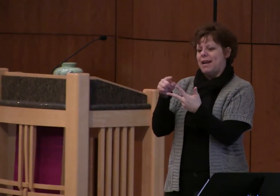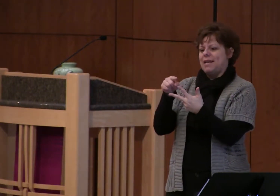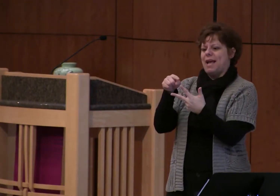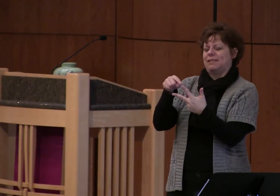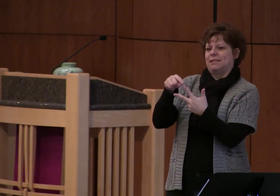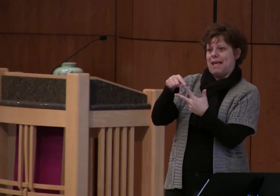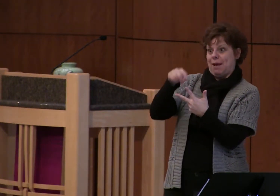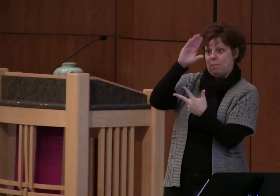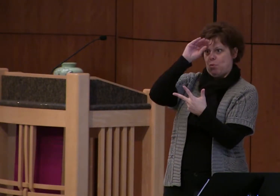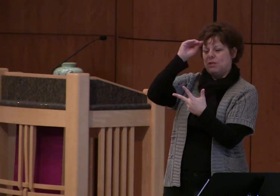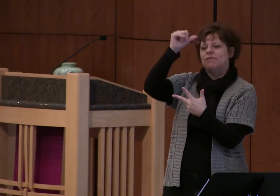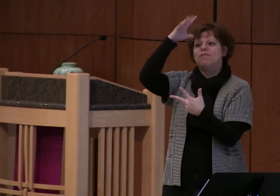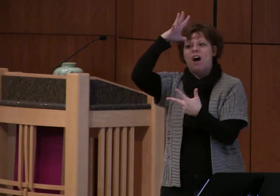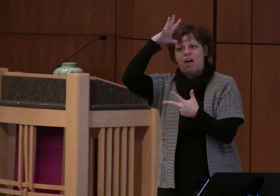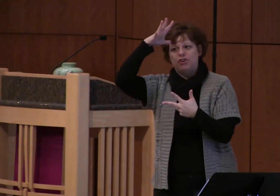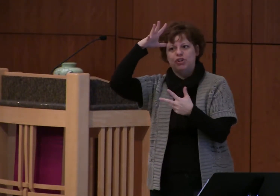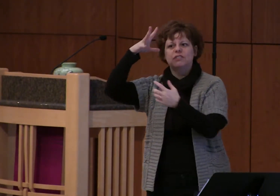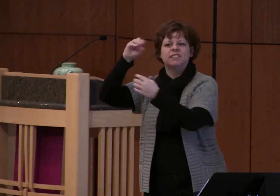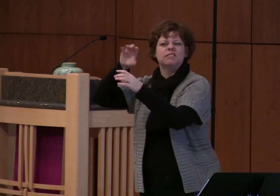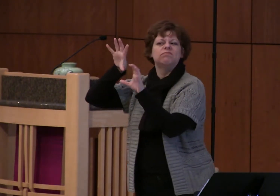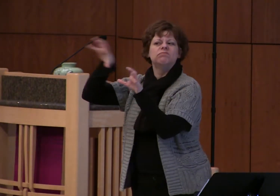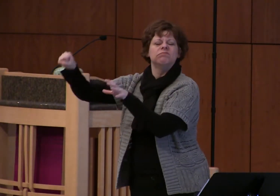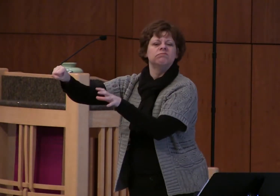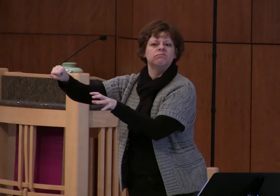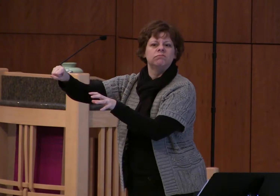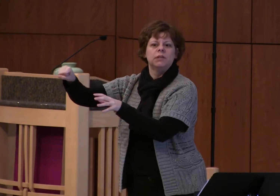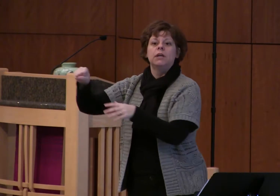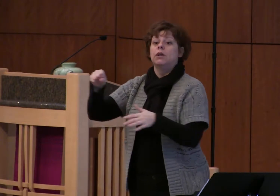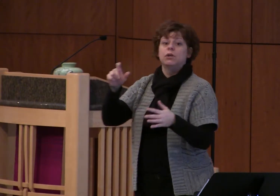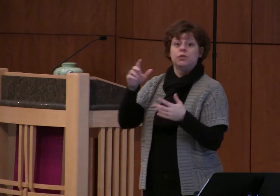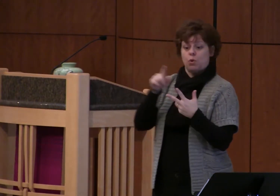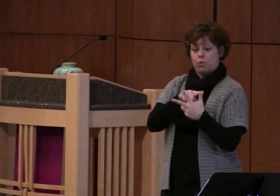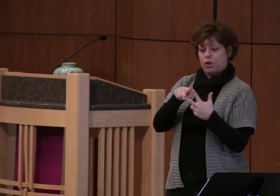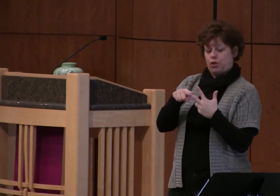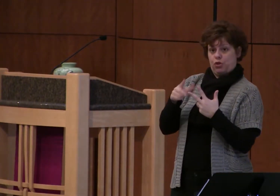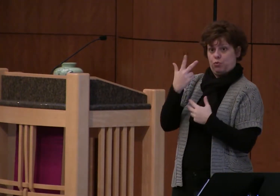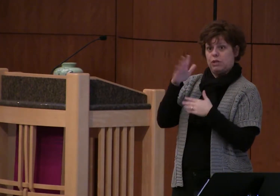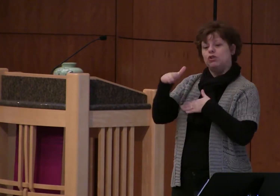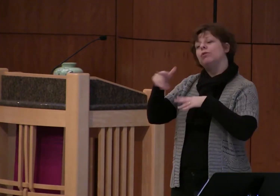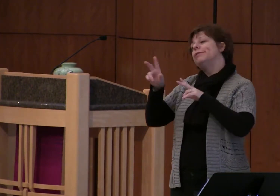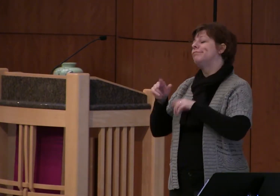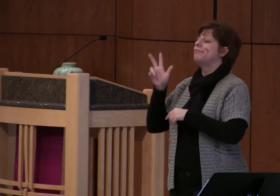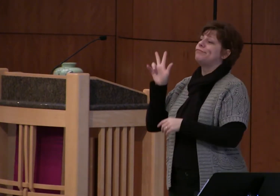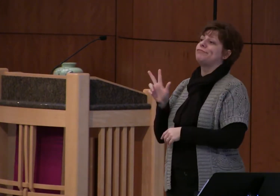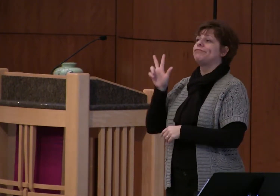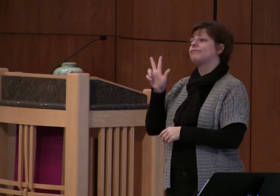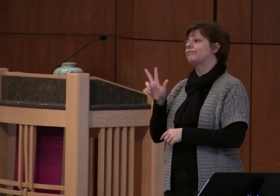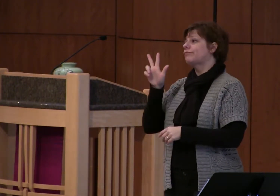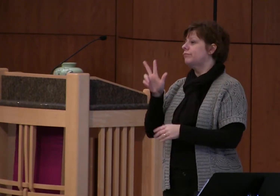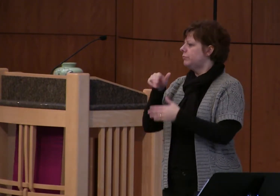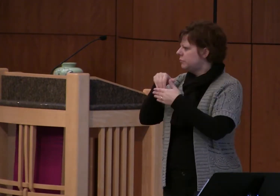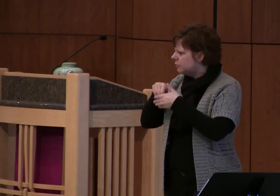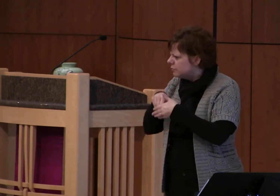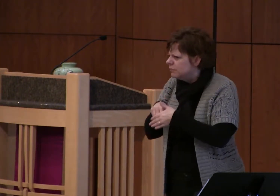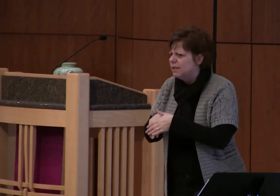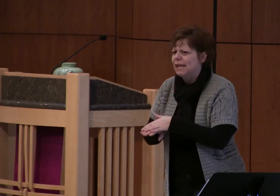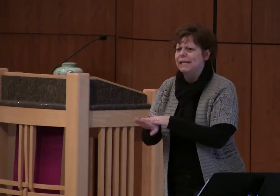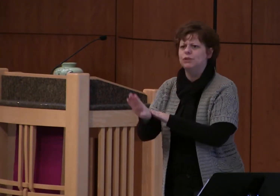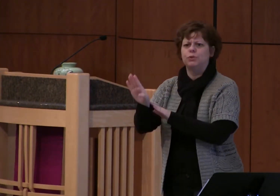and as they come and walk into the the city of this this alien world uh they